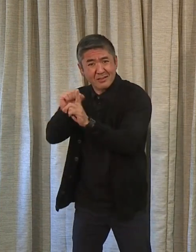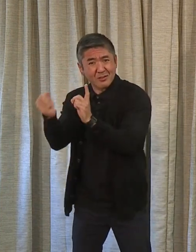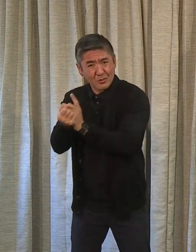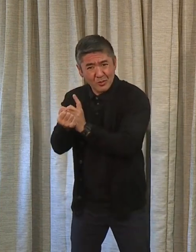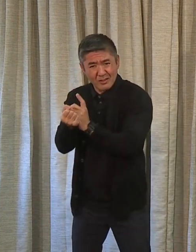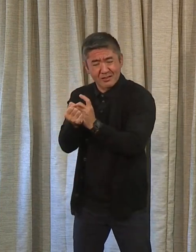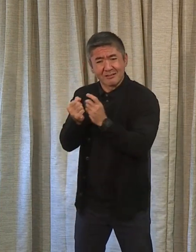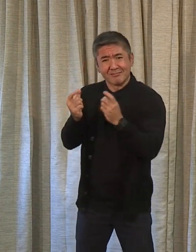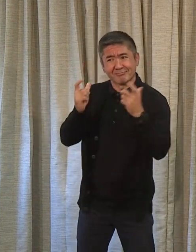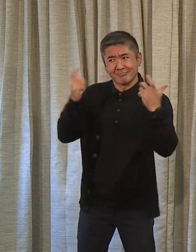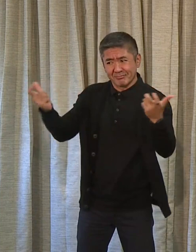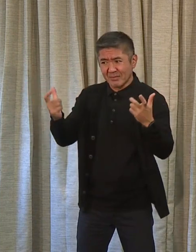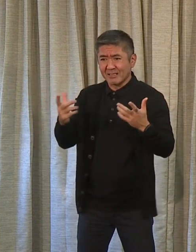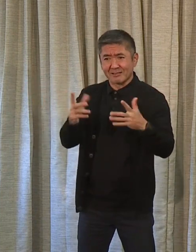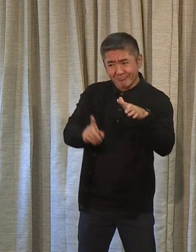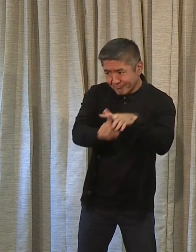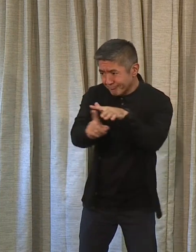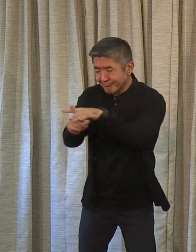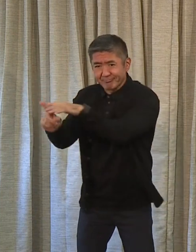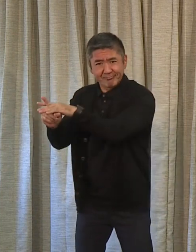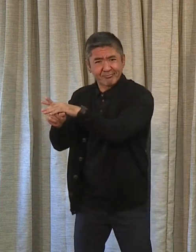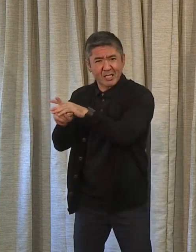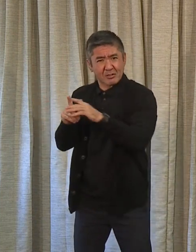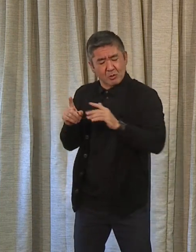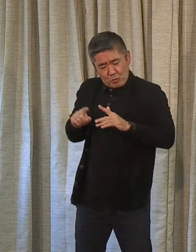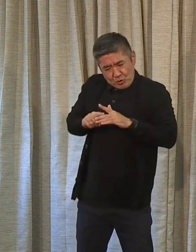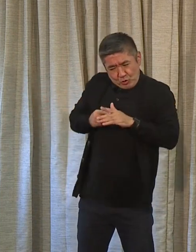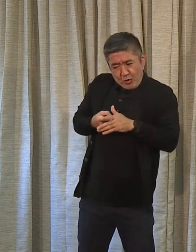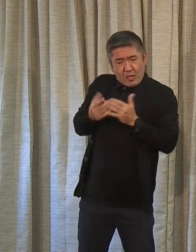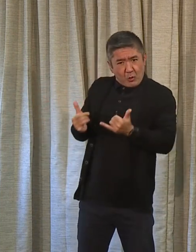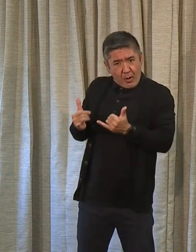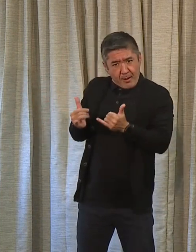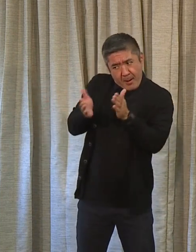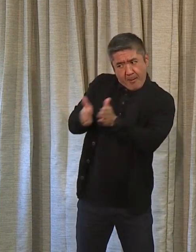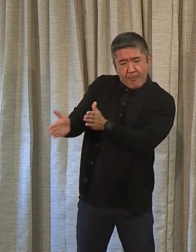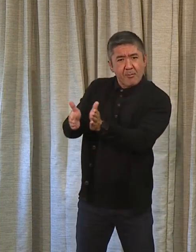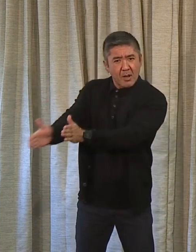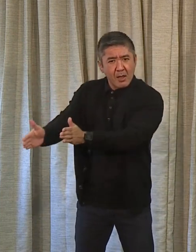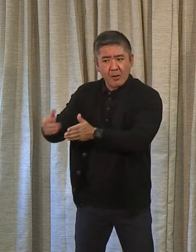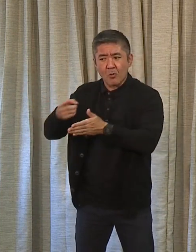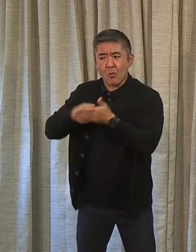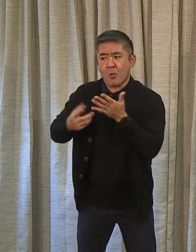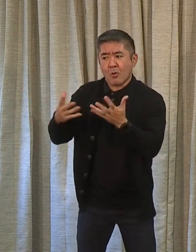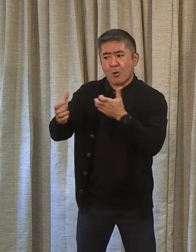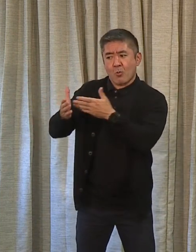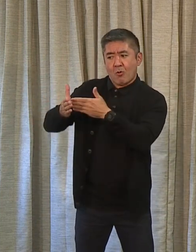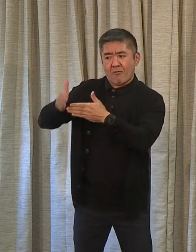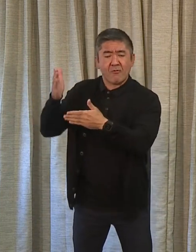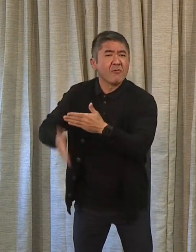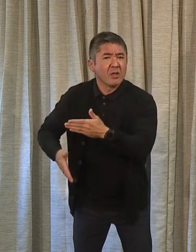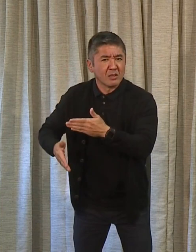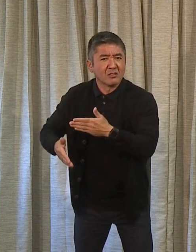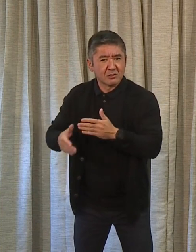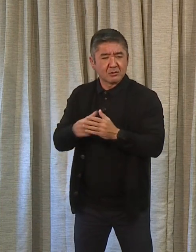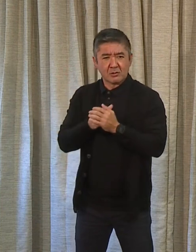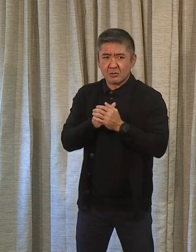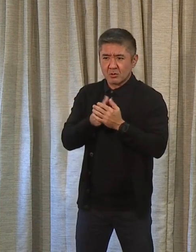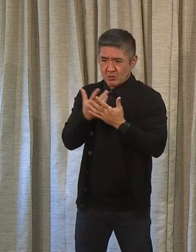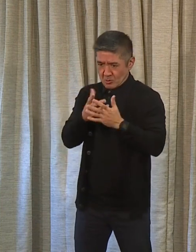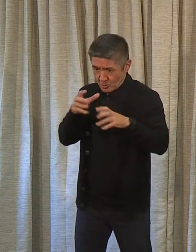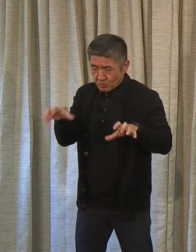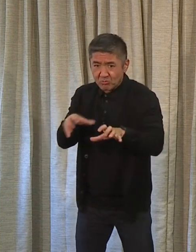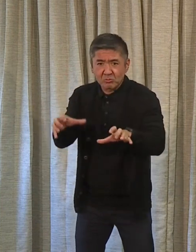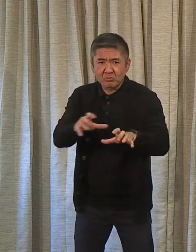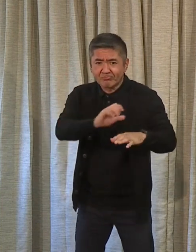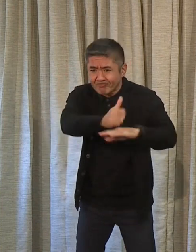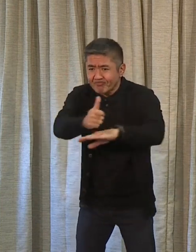major themes. We're in our early beginnings right now and what we want to get done in both of those areas. We're working on a number of housing